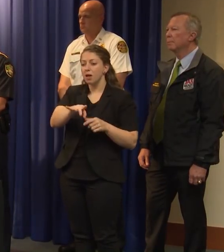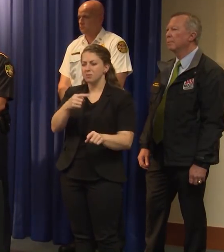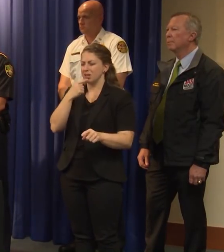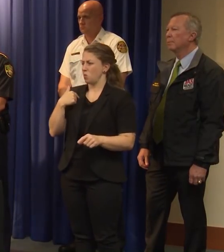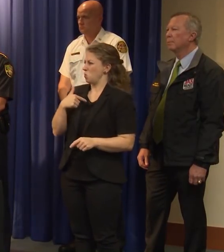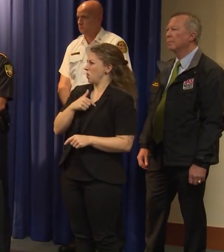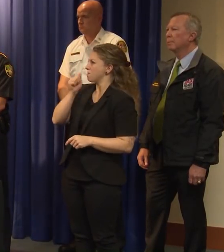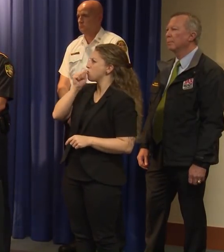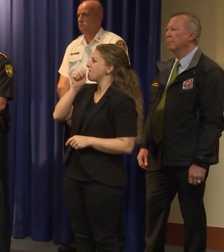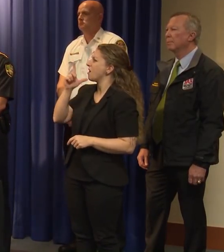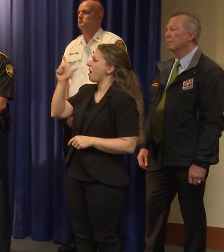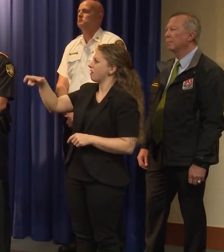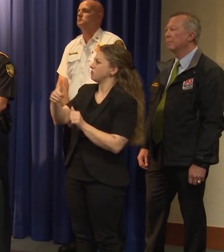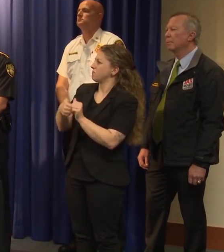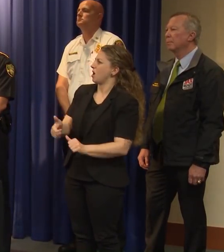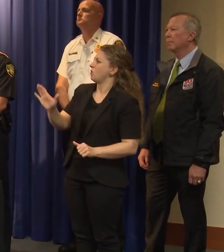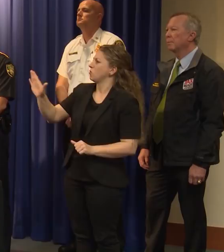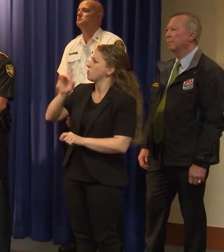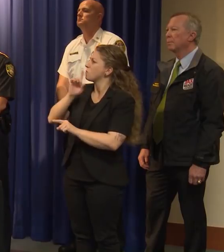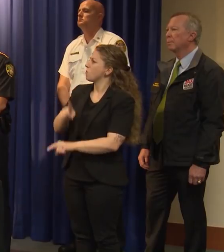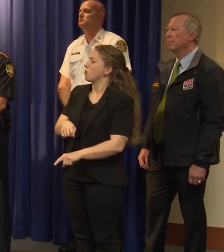private. We don't have to follow that.